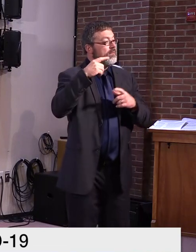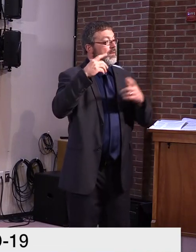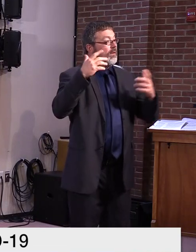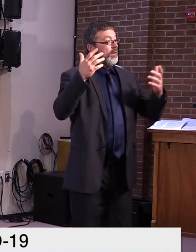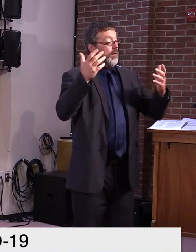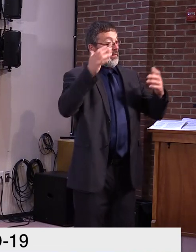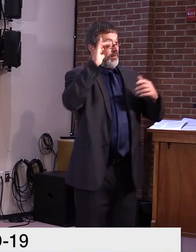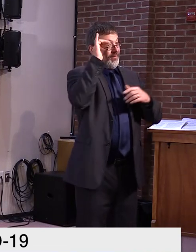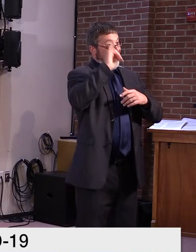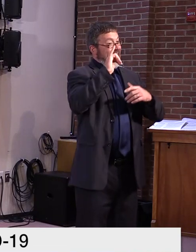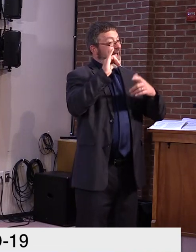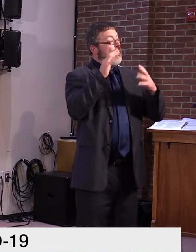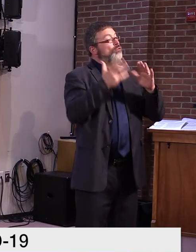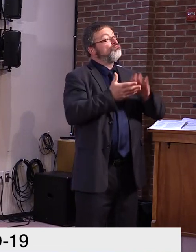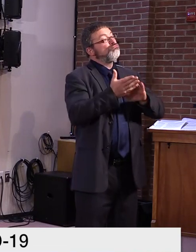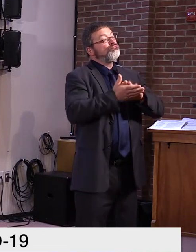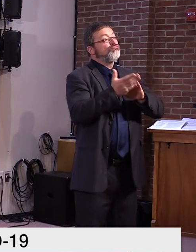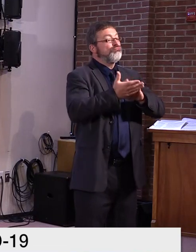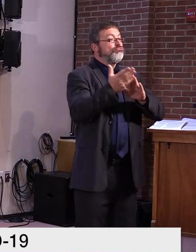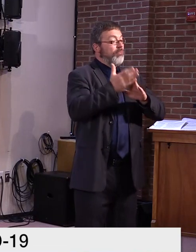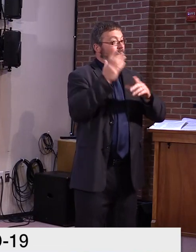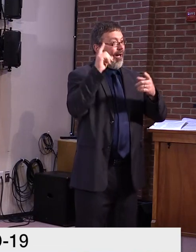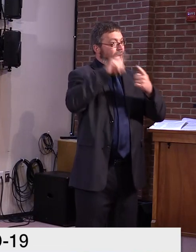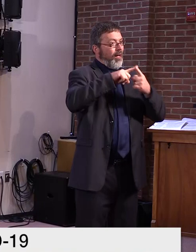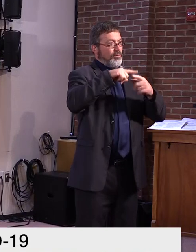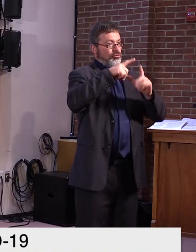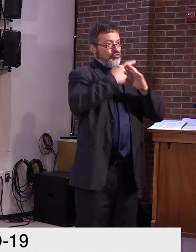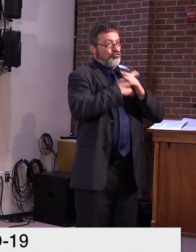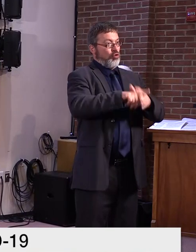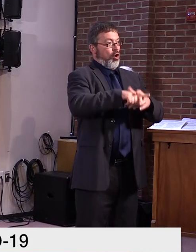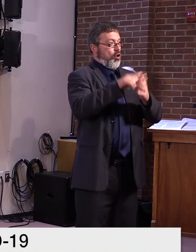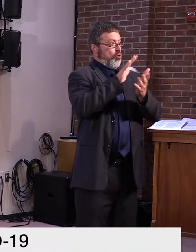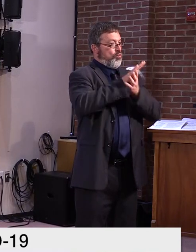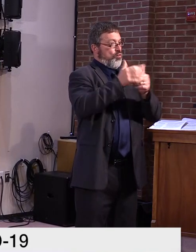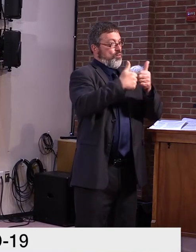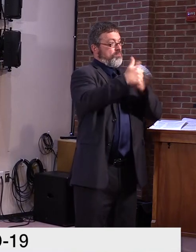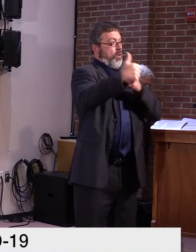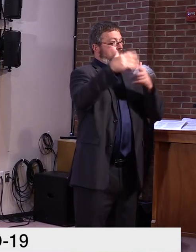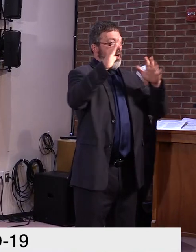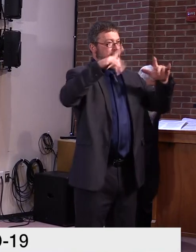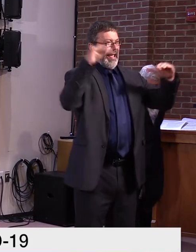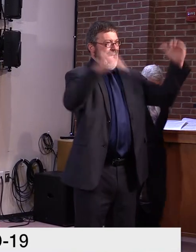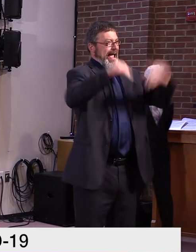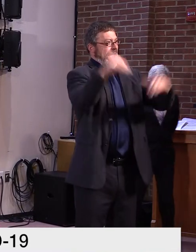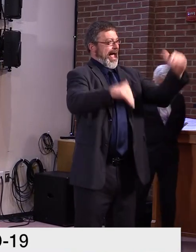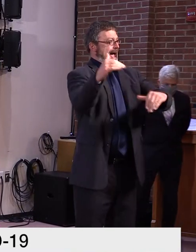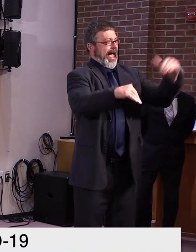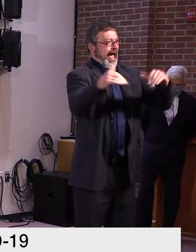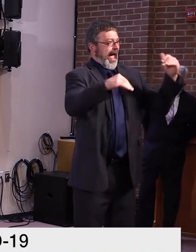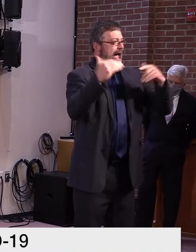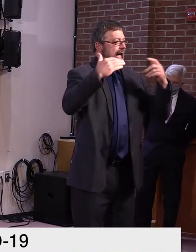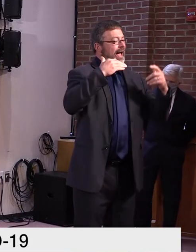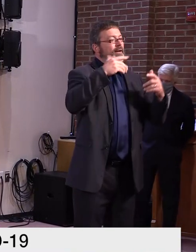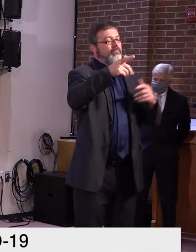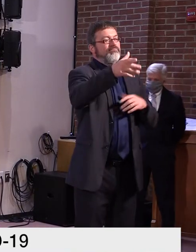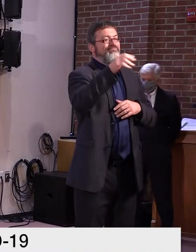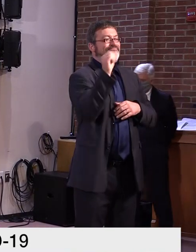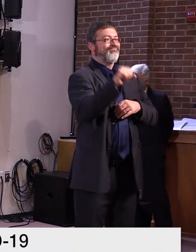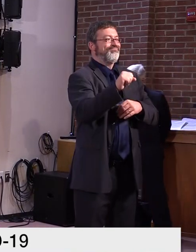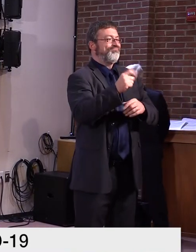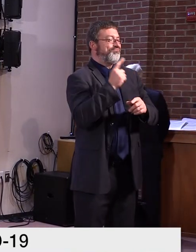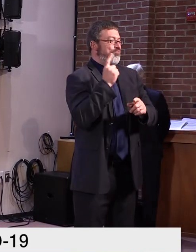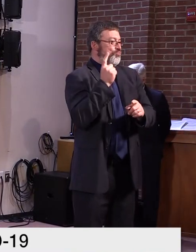So I think, you know, in terms of that system, I am confident that we'll be to meet the needs, uh, that we are dealing with sort of a lot of last minute enrollments.